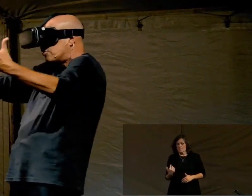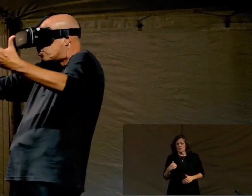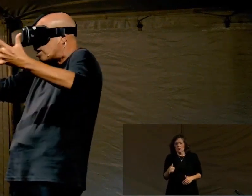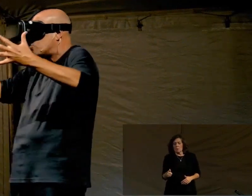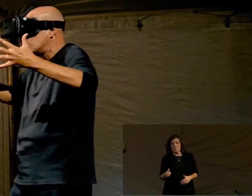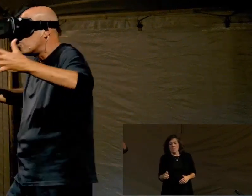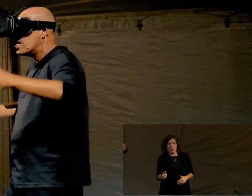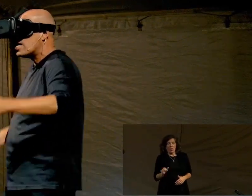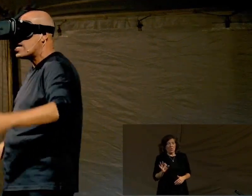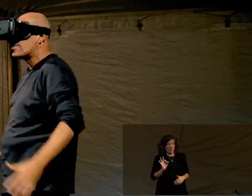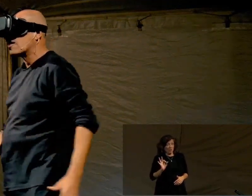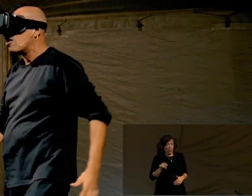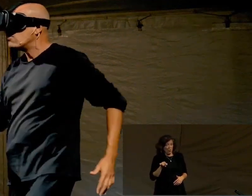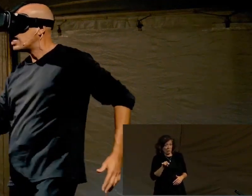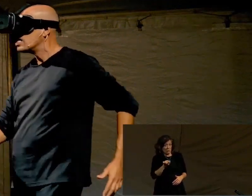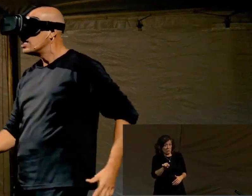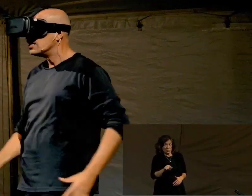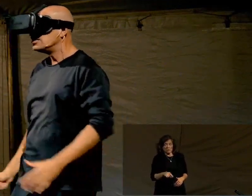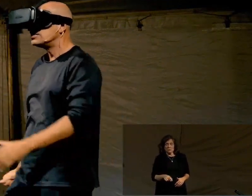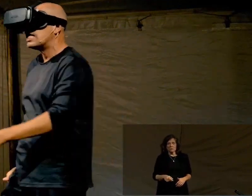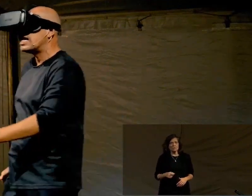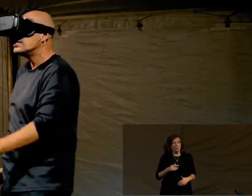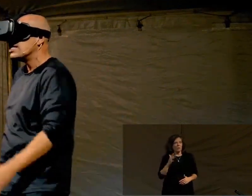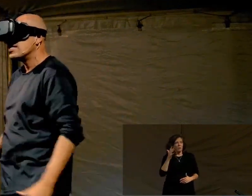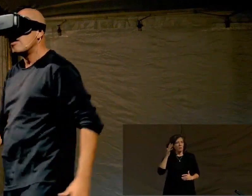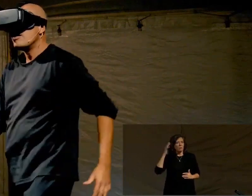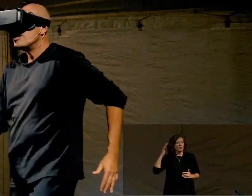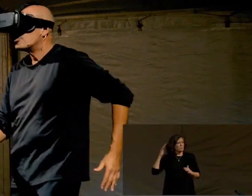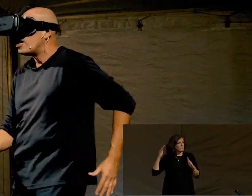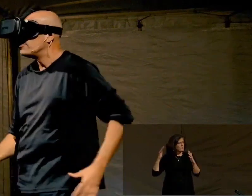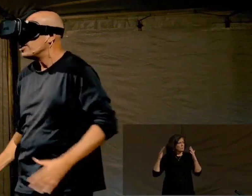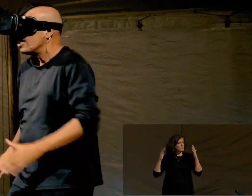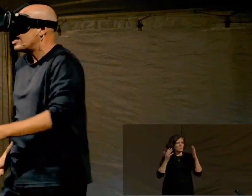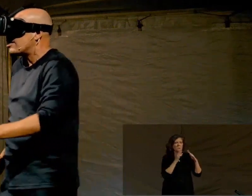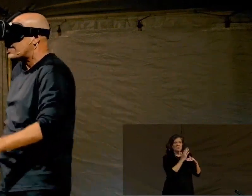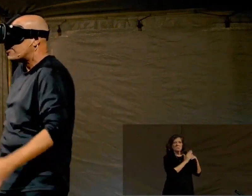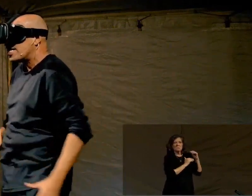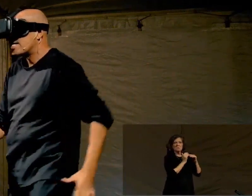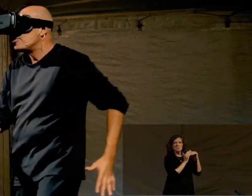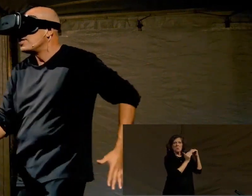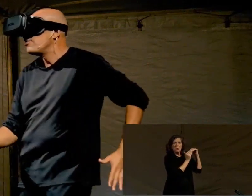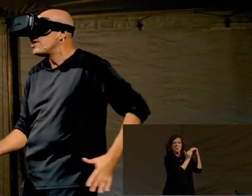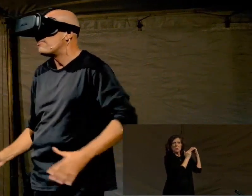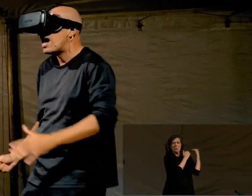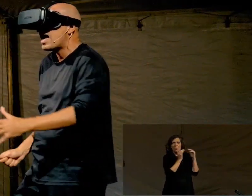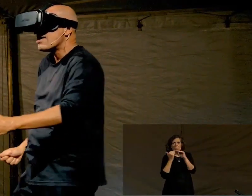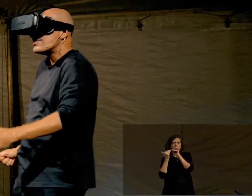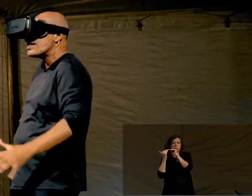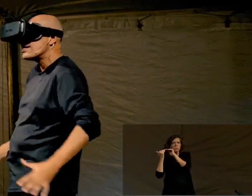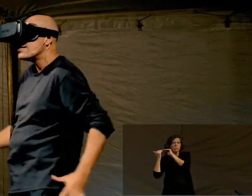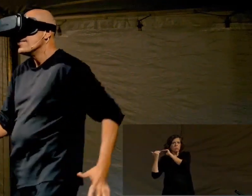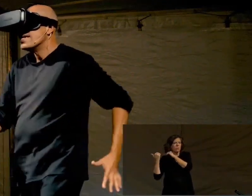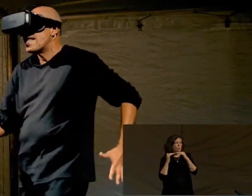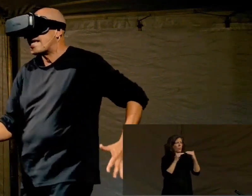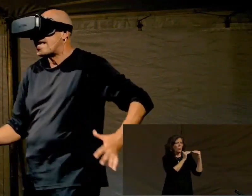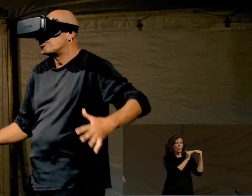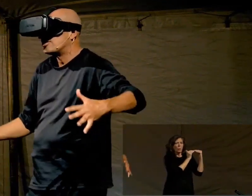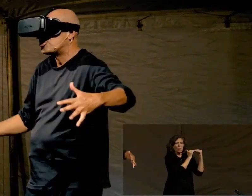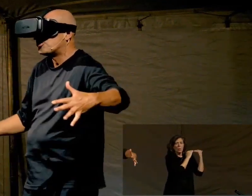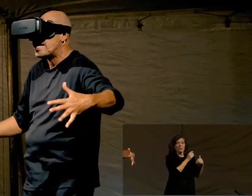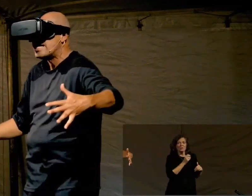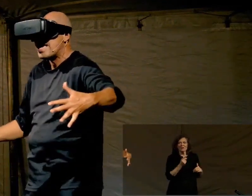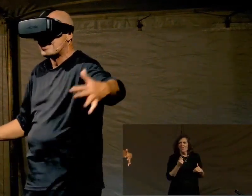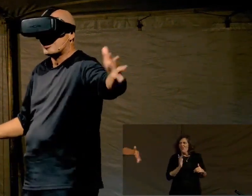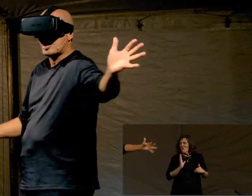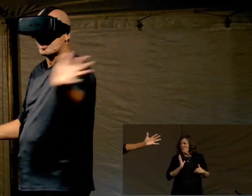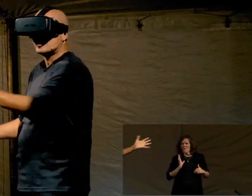and the scenery starts to move. And I'm like, all right, this is nice. You know, so I'm like, okay, I can do a little bit of mime here. And I get